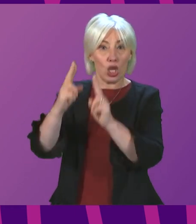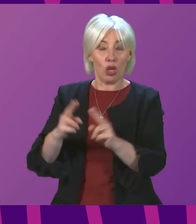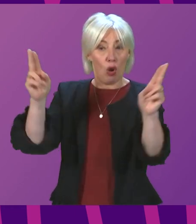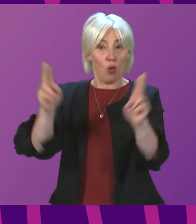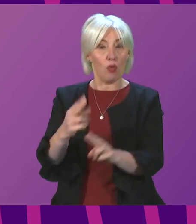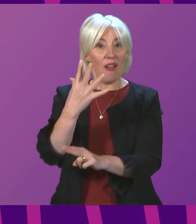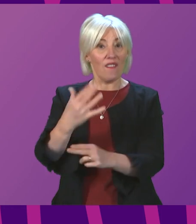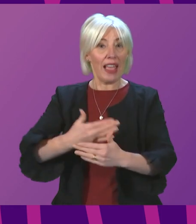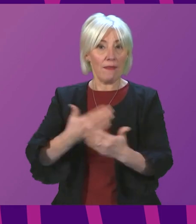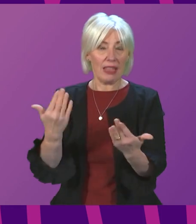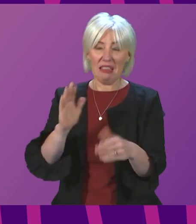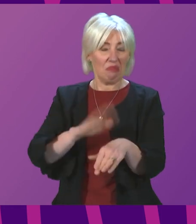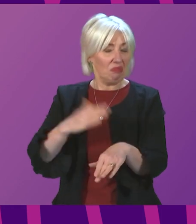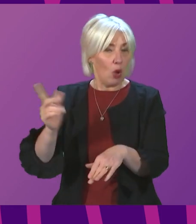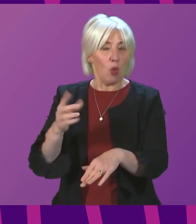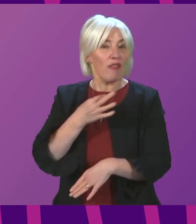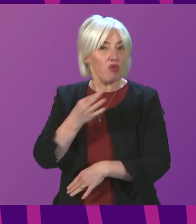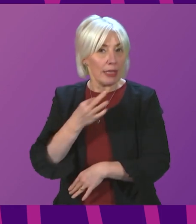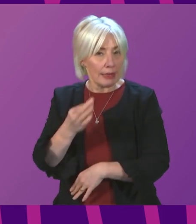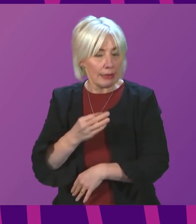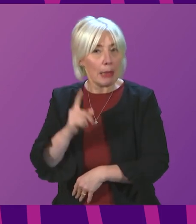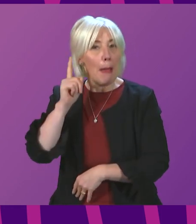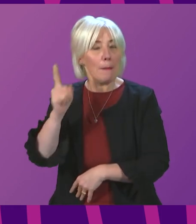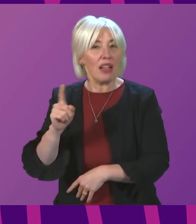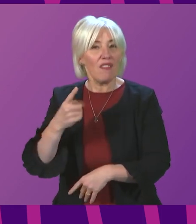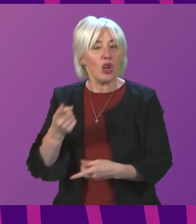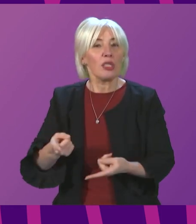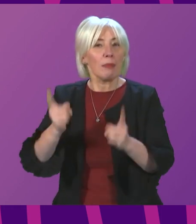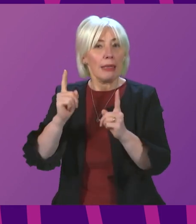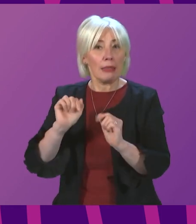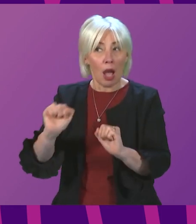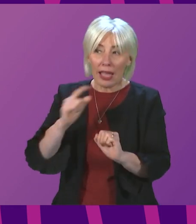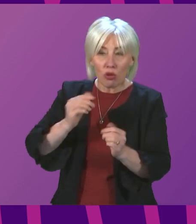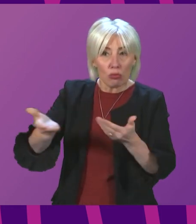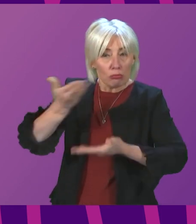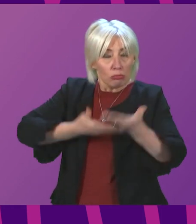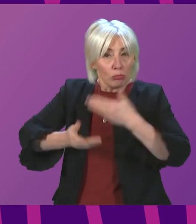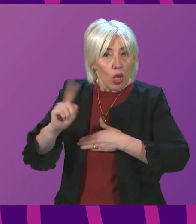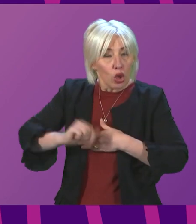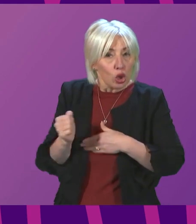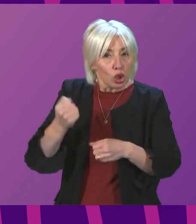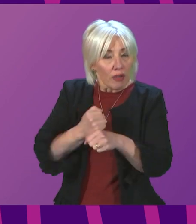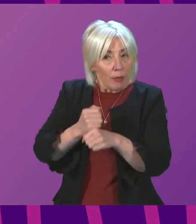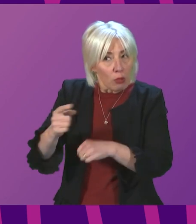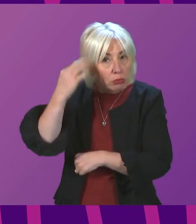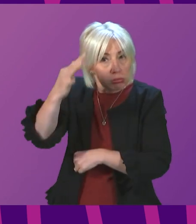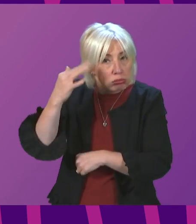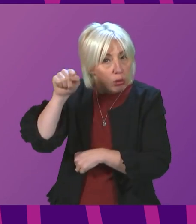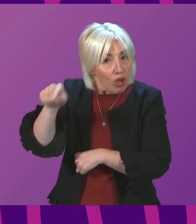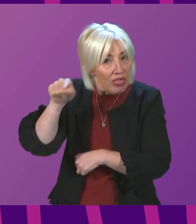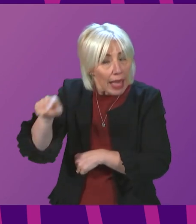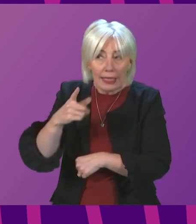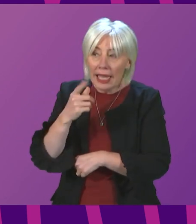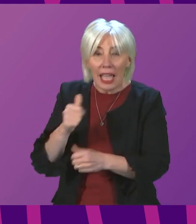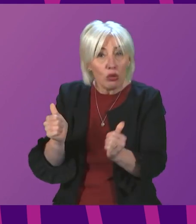regard to the potential risks involved. Can the first minister advise what consideration the Scottish Government has given to this issue? And can she provide an